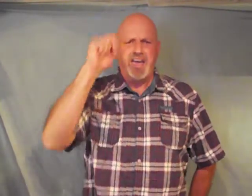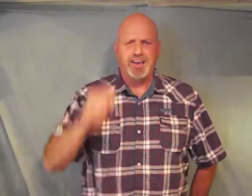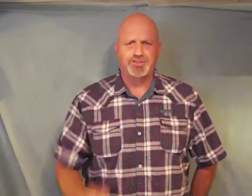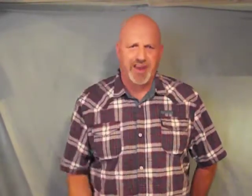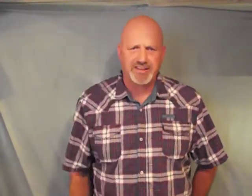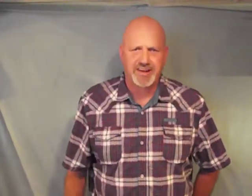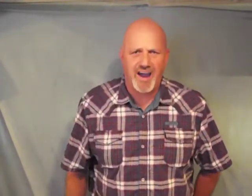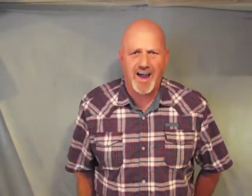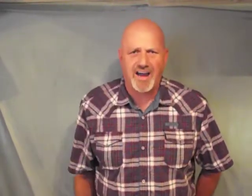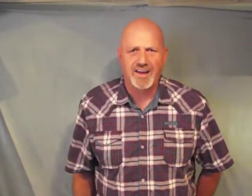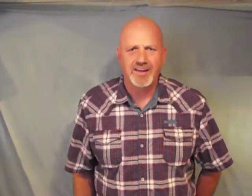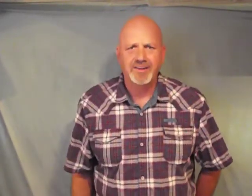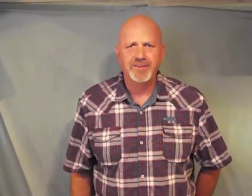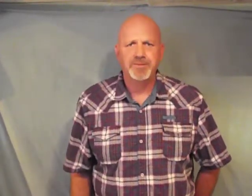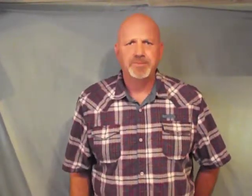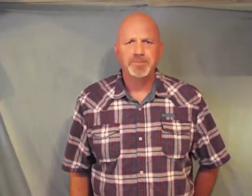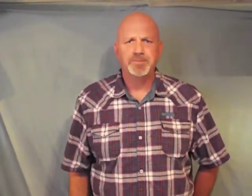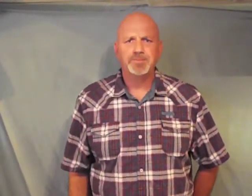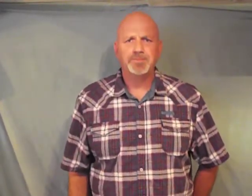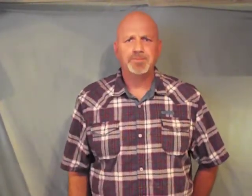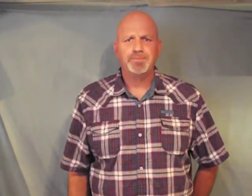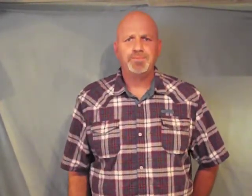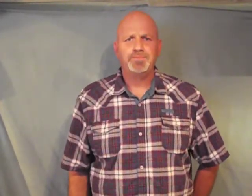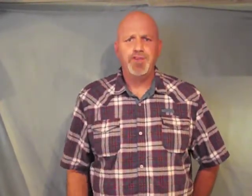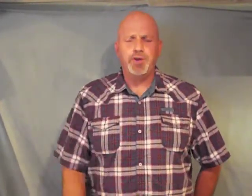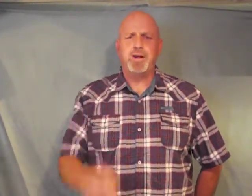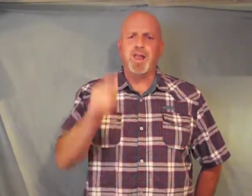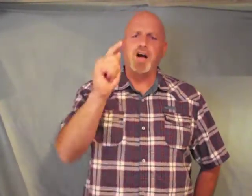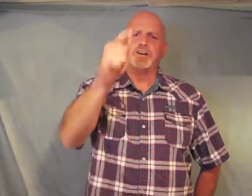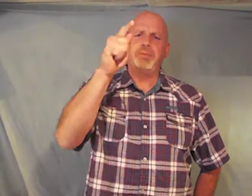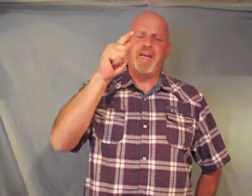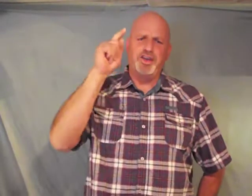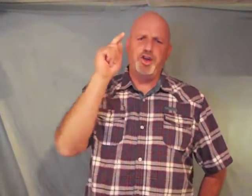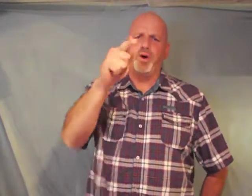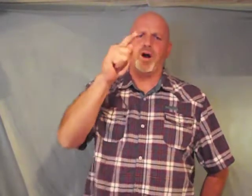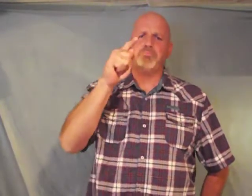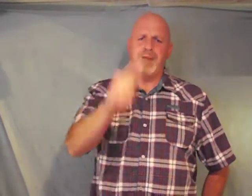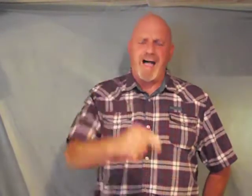says God you belong to me you are mine